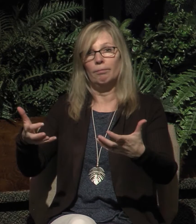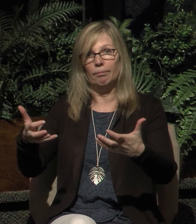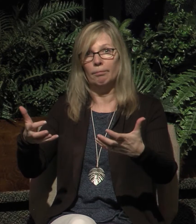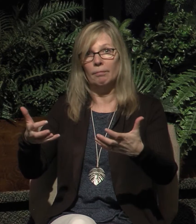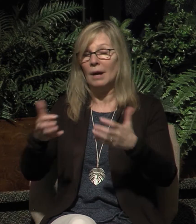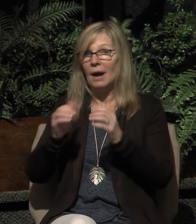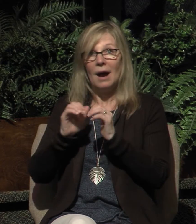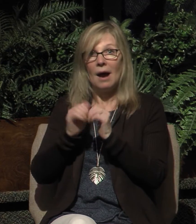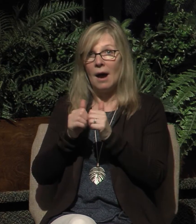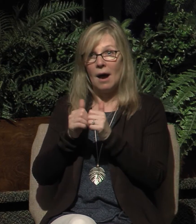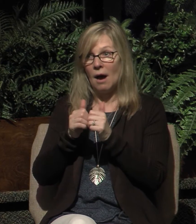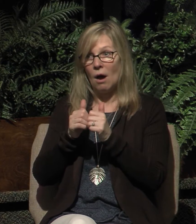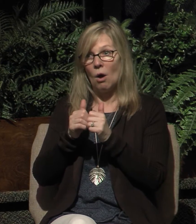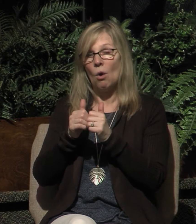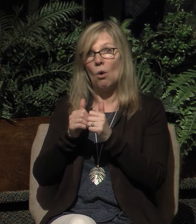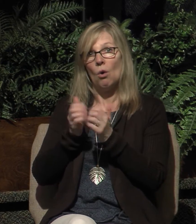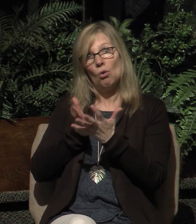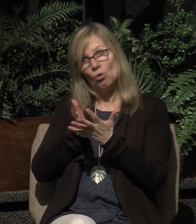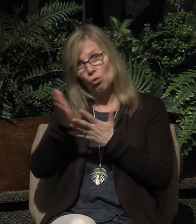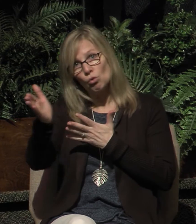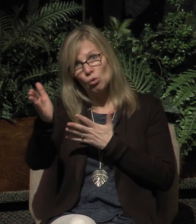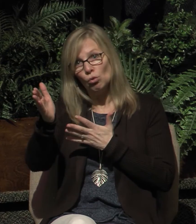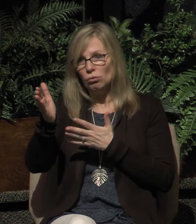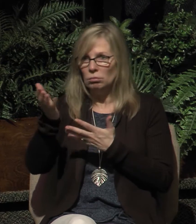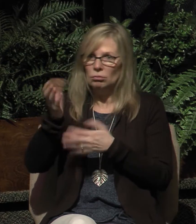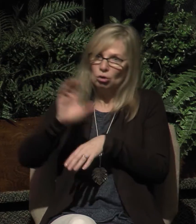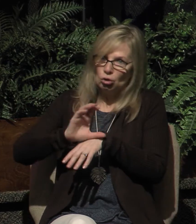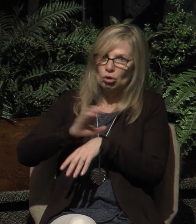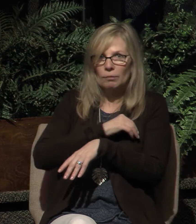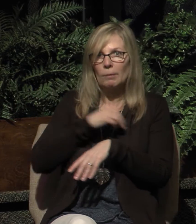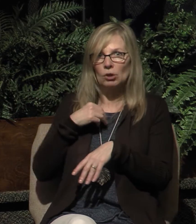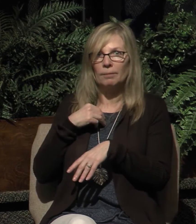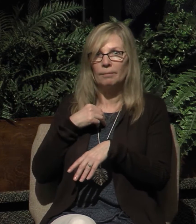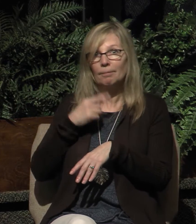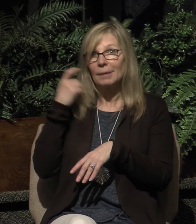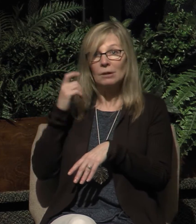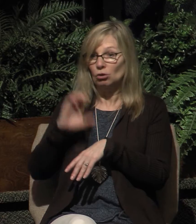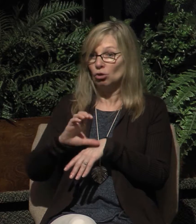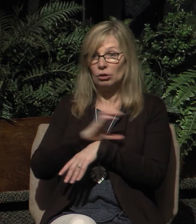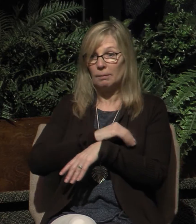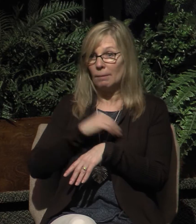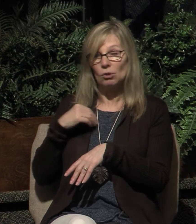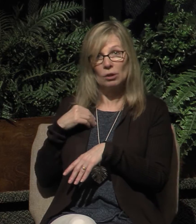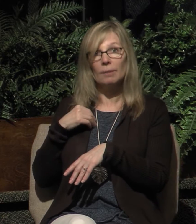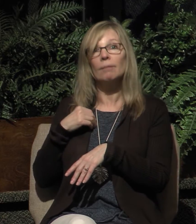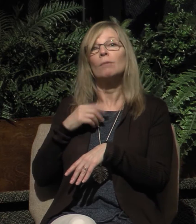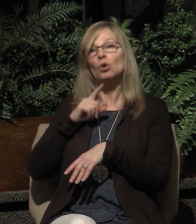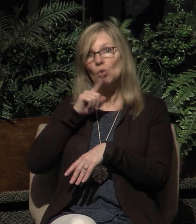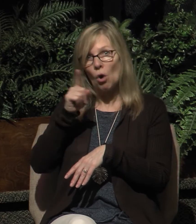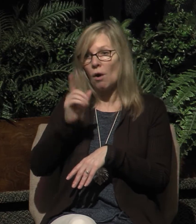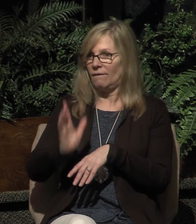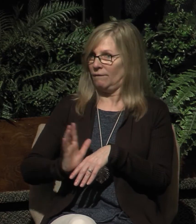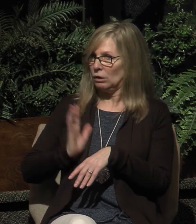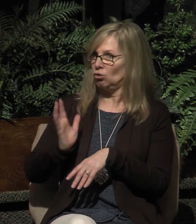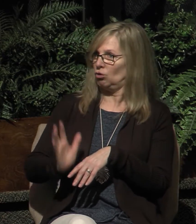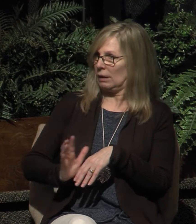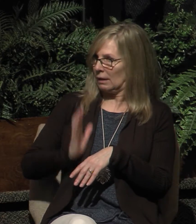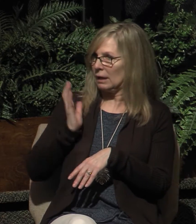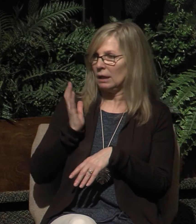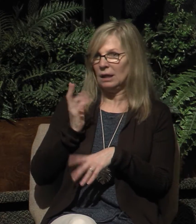means of church membership. Because it's in church membership that you are officially and visibly